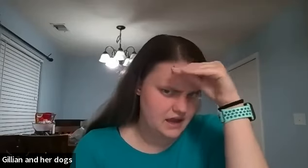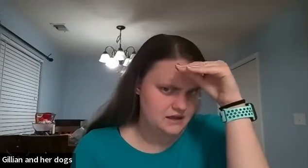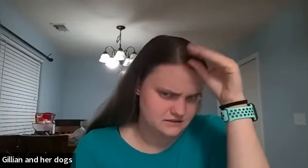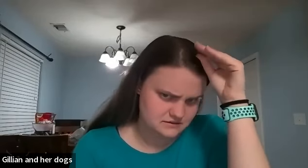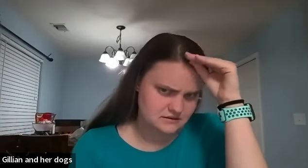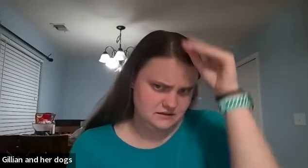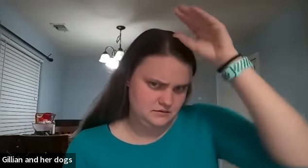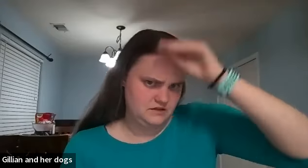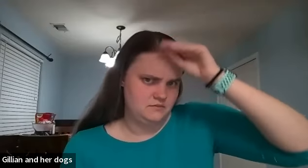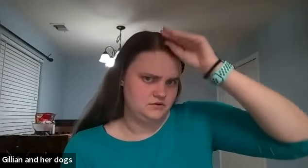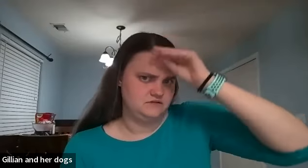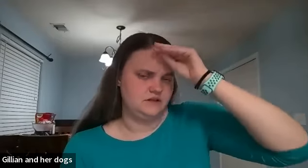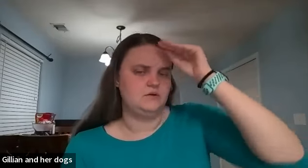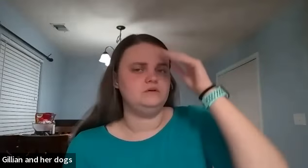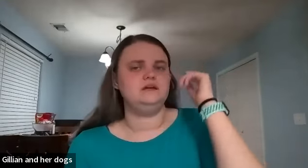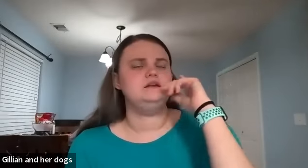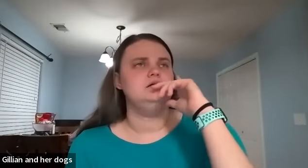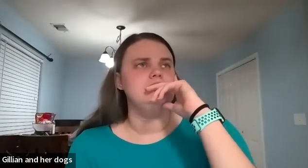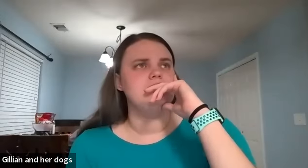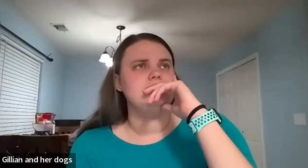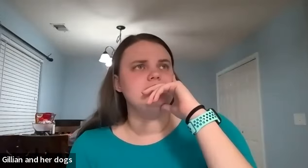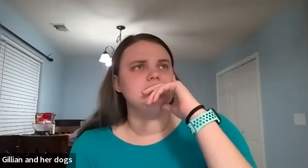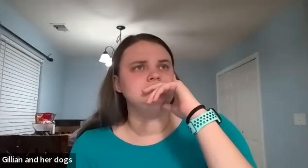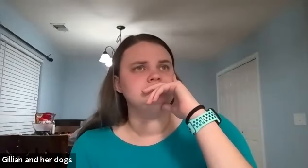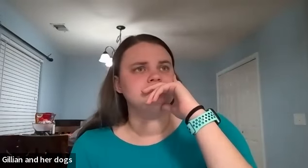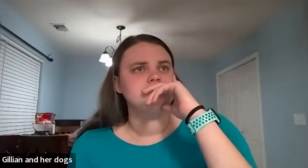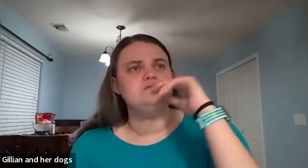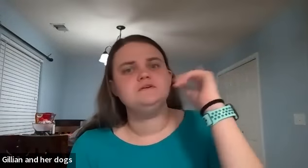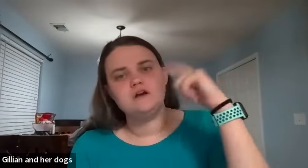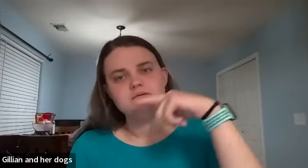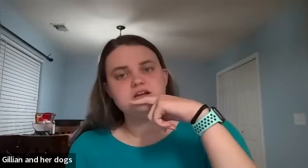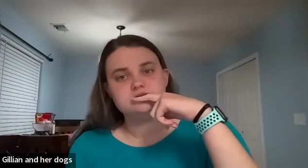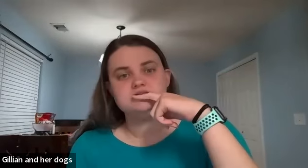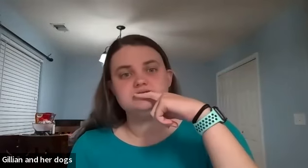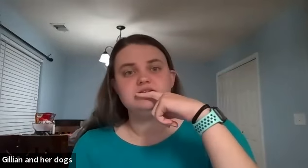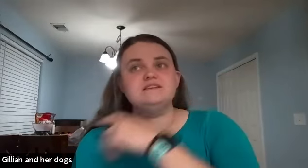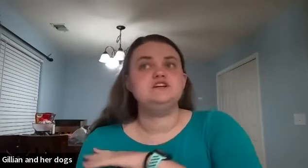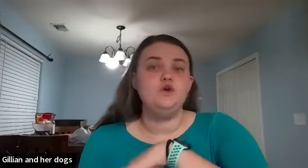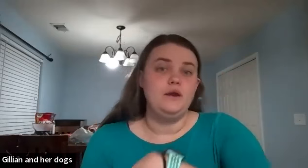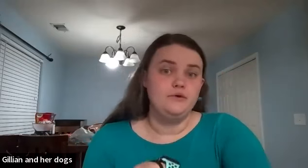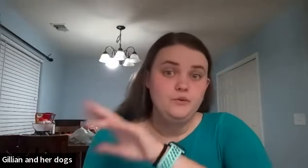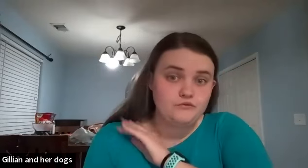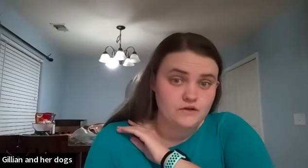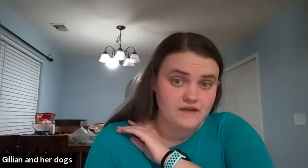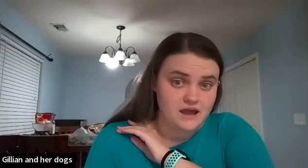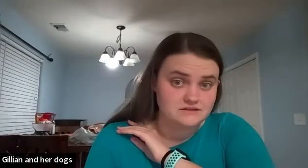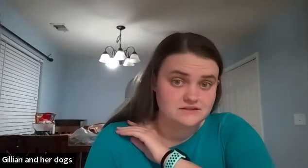hat like you make that motion of like you're holding it um but if you're talking about like a specific like let's say you know how room full of hats